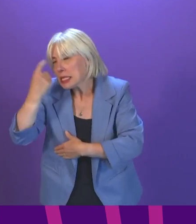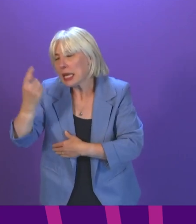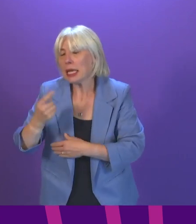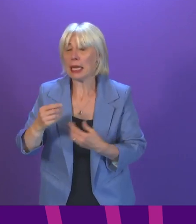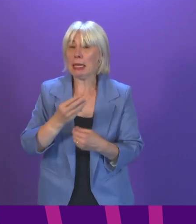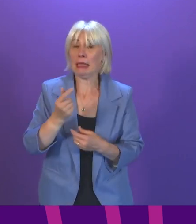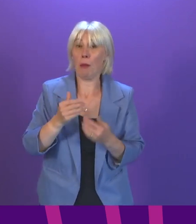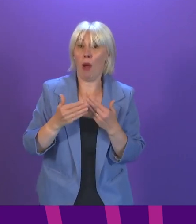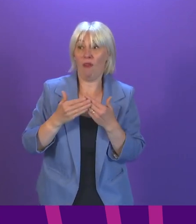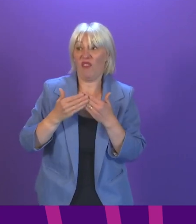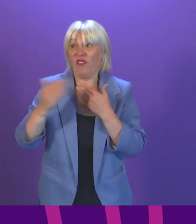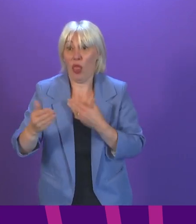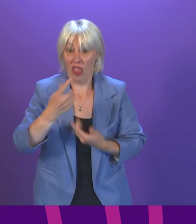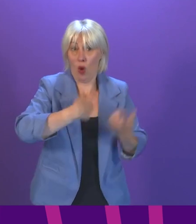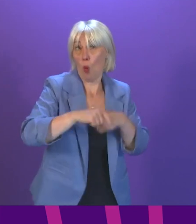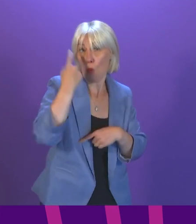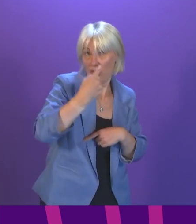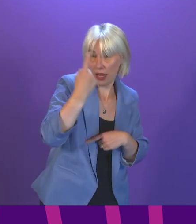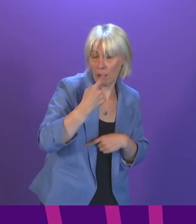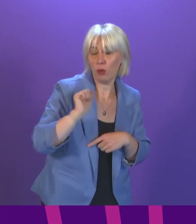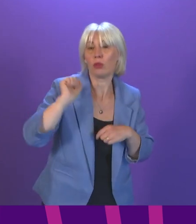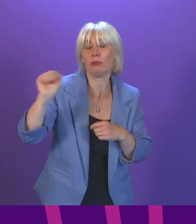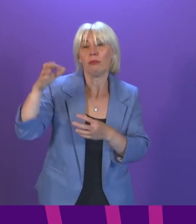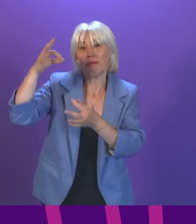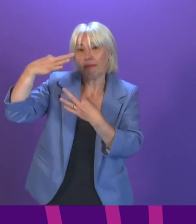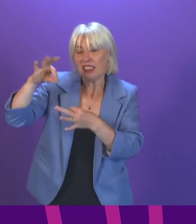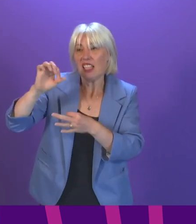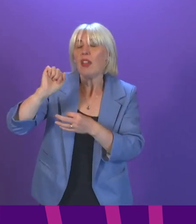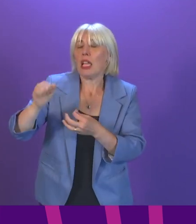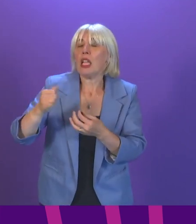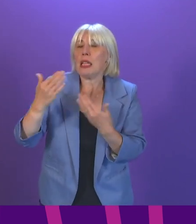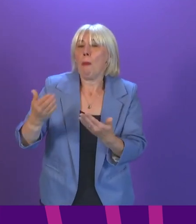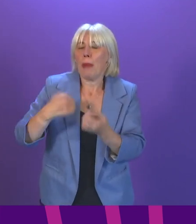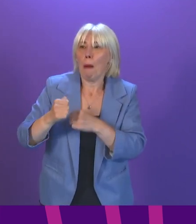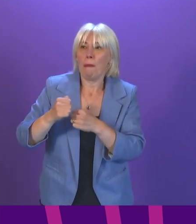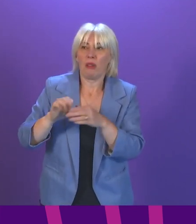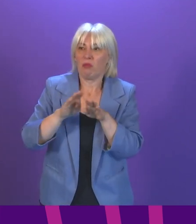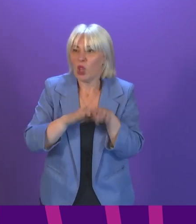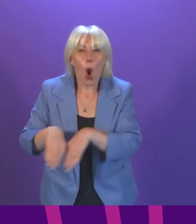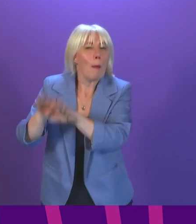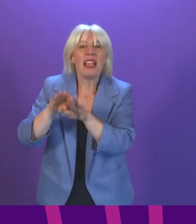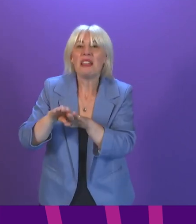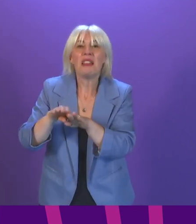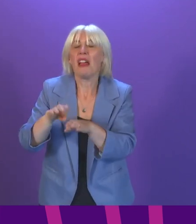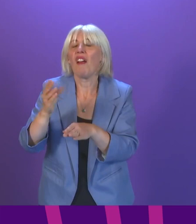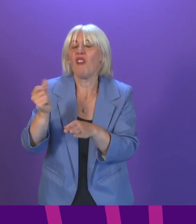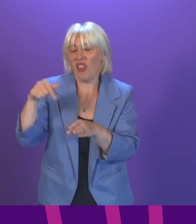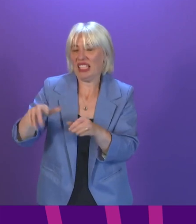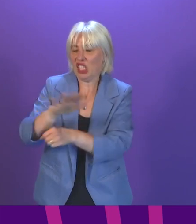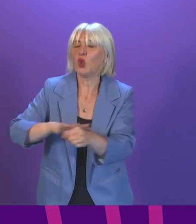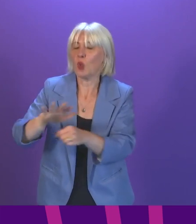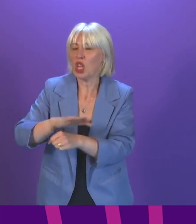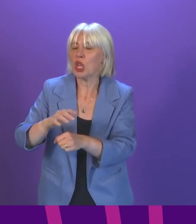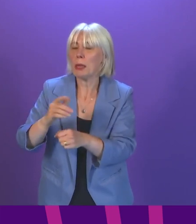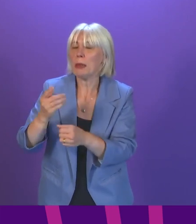is proposing. Indeed, COVID certification is becoming an increasingly common response to the exceptional circumstances we are